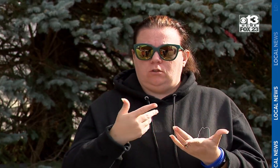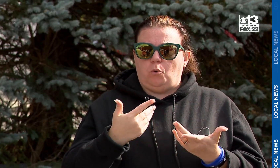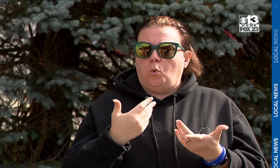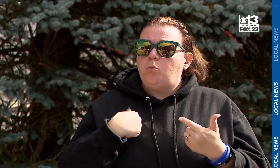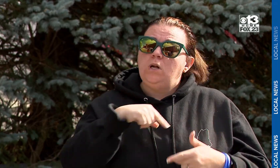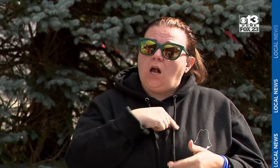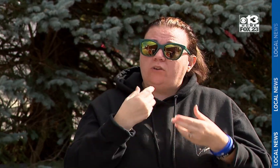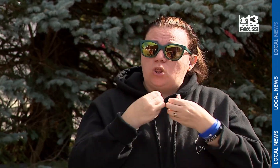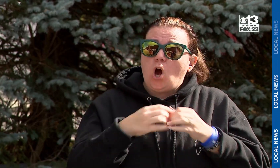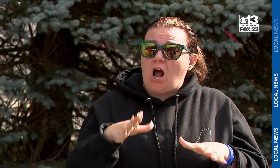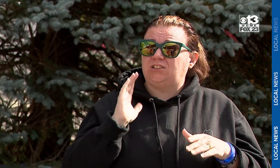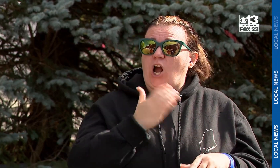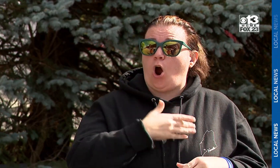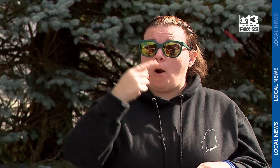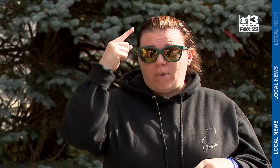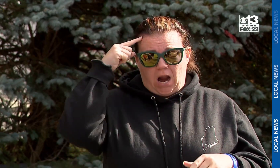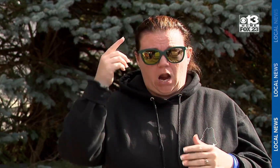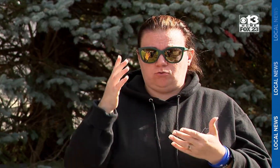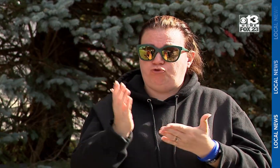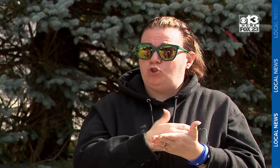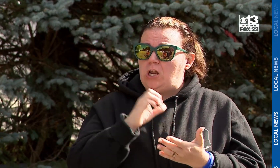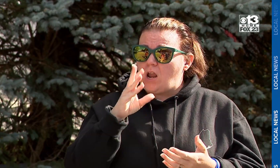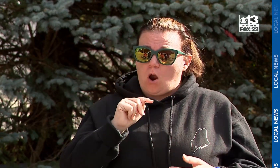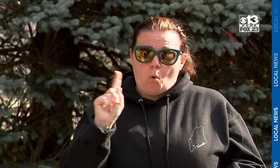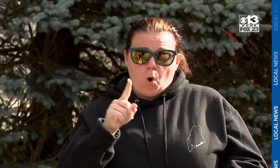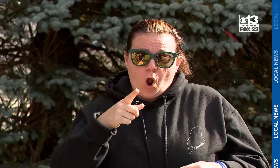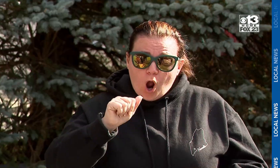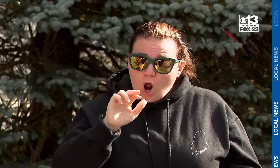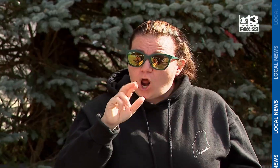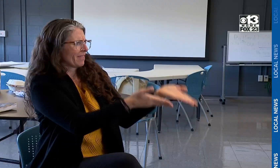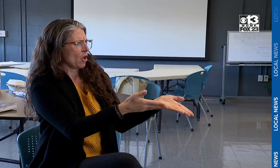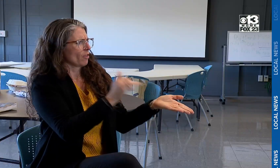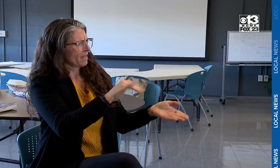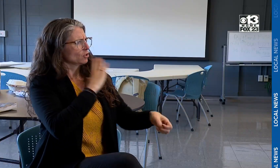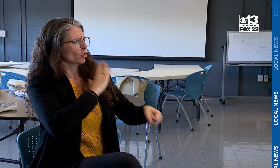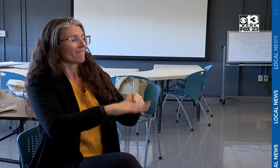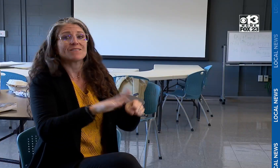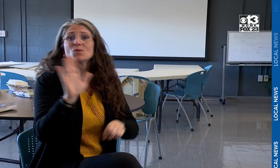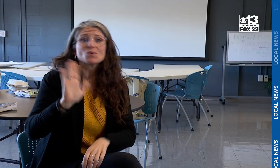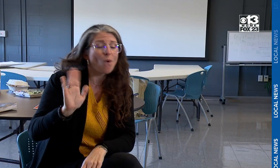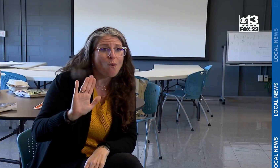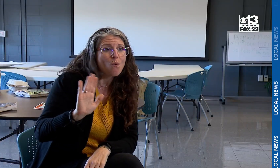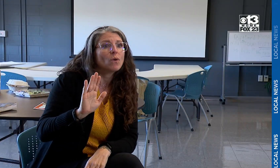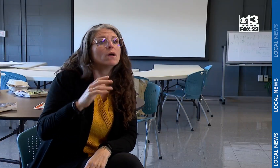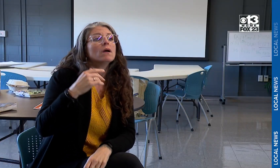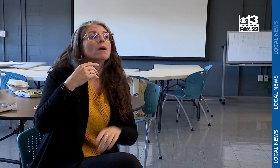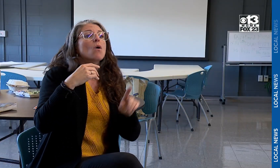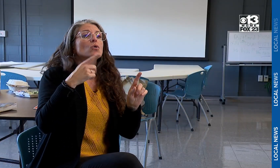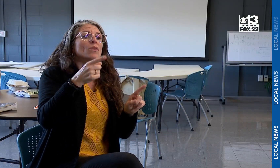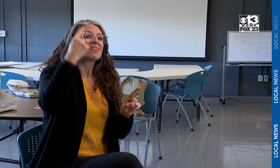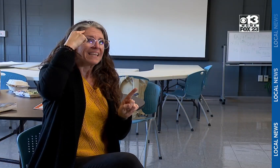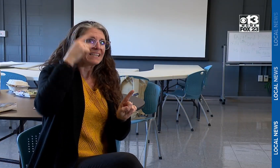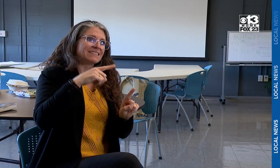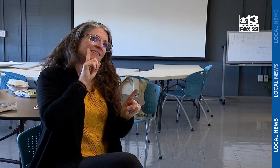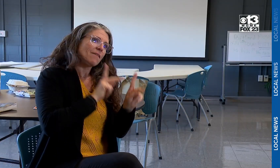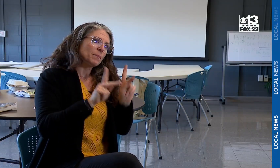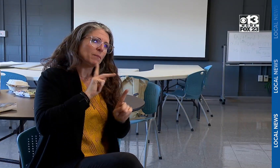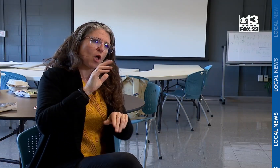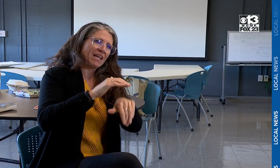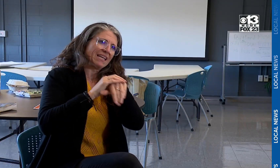chasing information. We didn't know were they at the hospital, had they passed. You know, and often, you know, the captions are there and people say that's good enough. You know, you think that